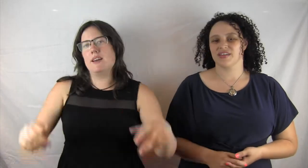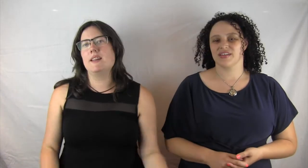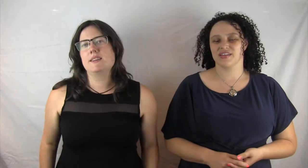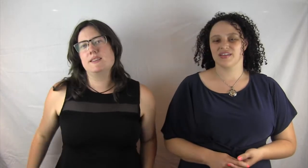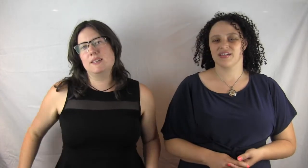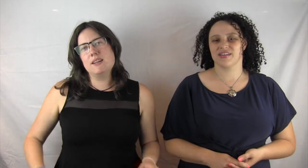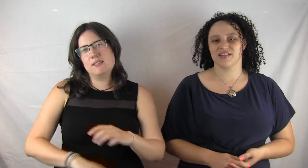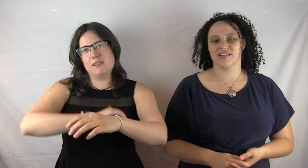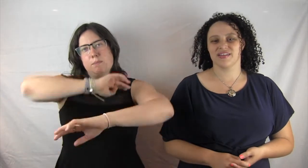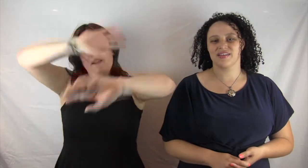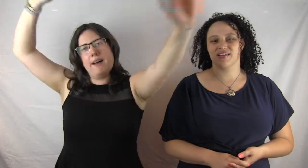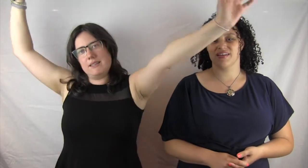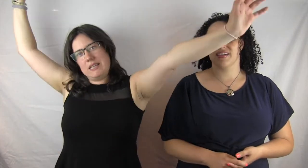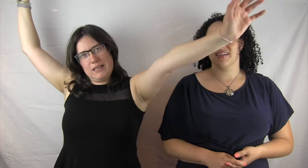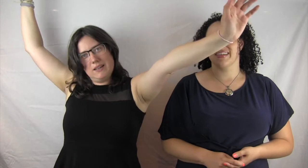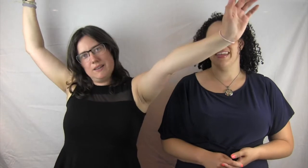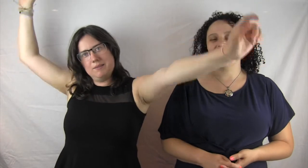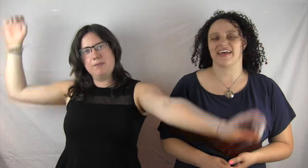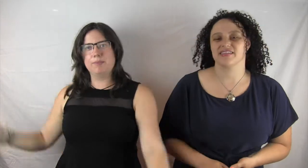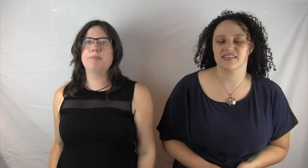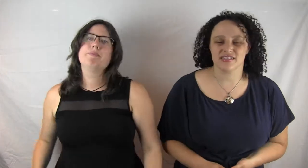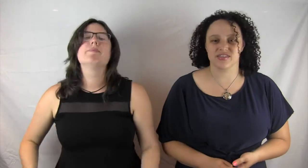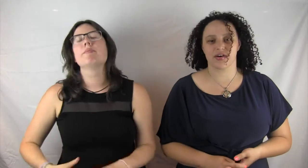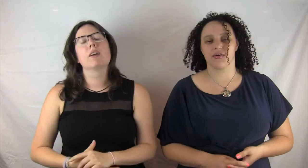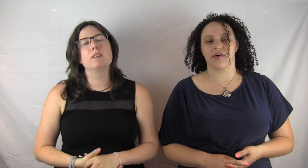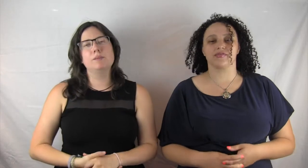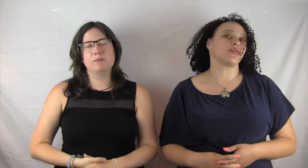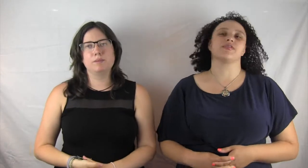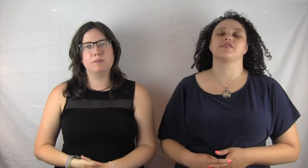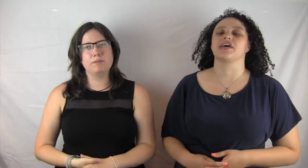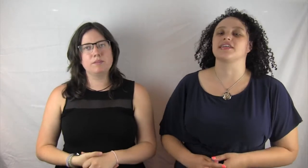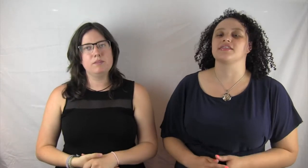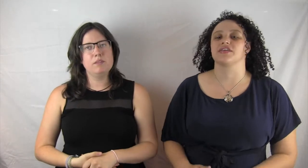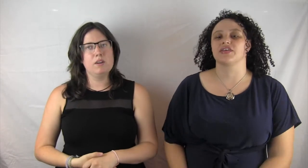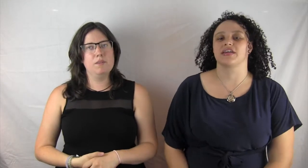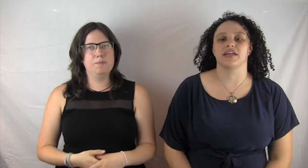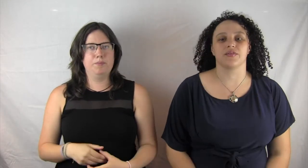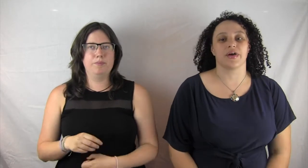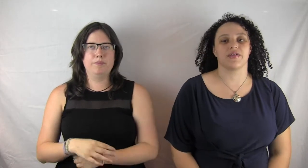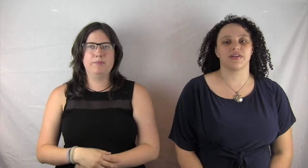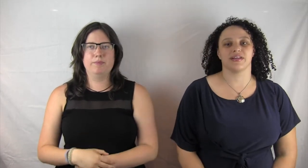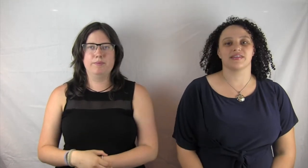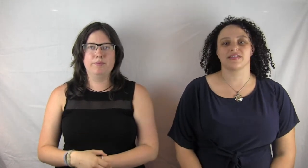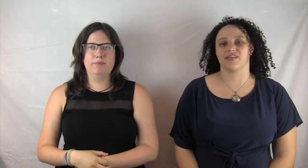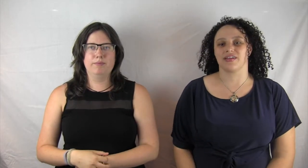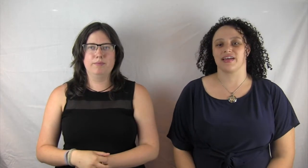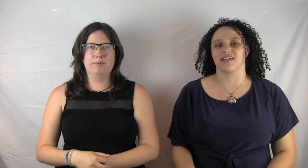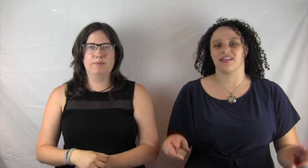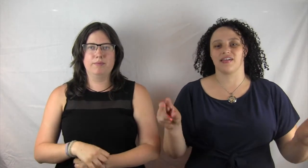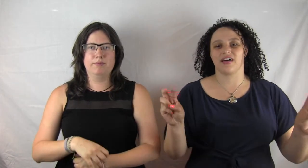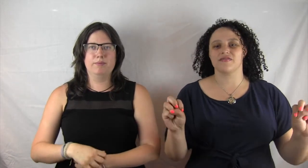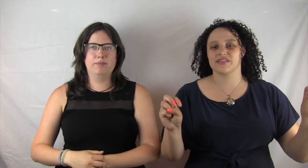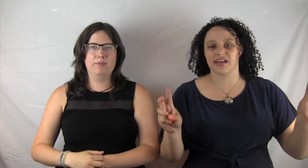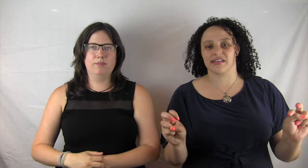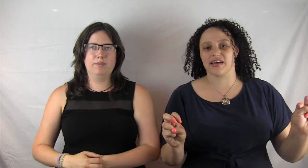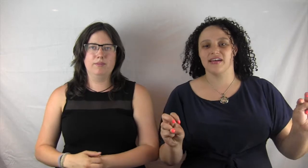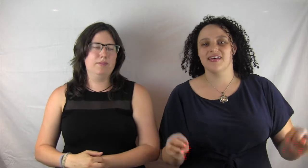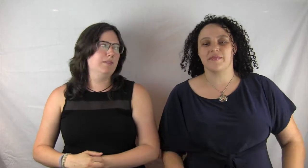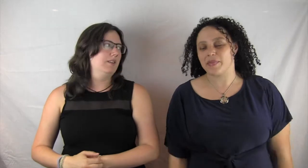And that incites the plot. Yes. So of course Jax is still kicking around and he still like loves Tella. But